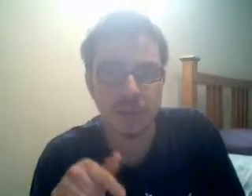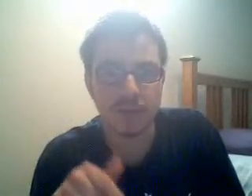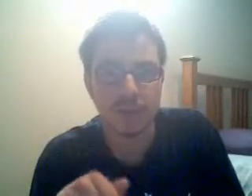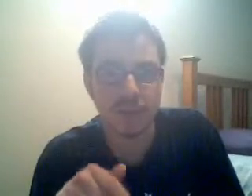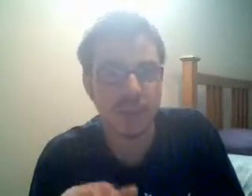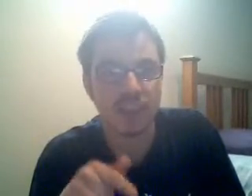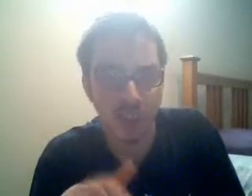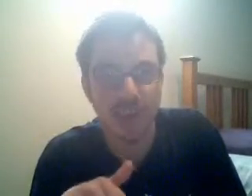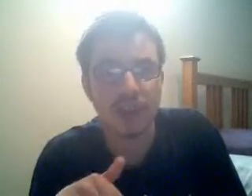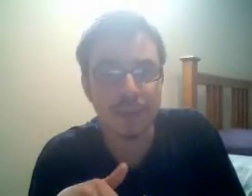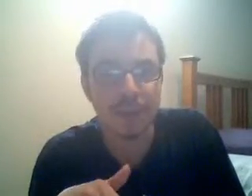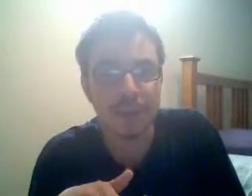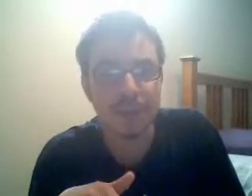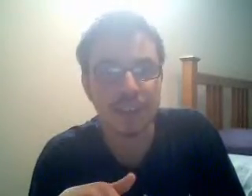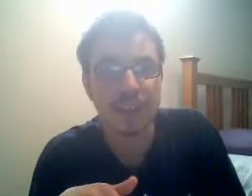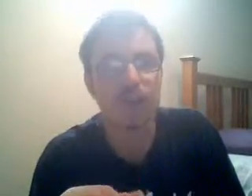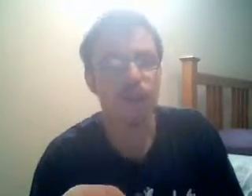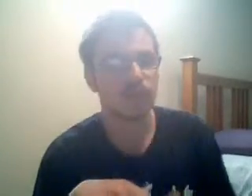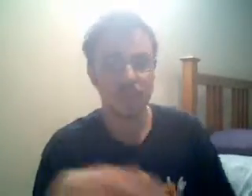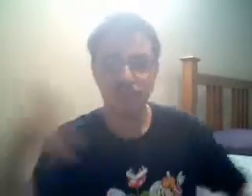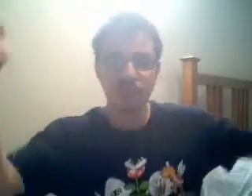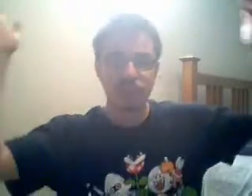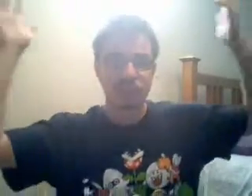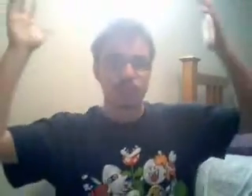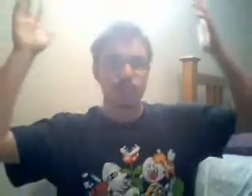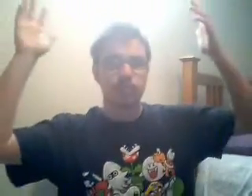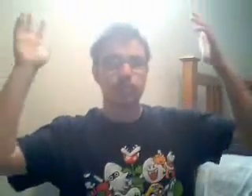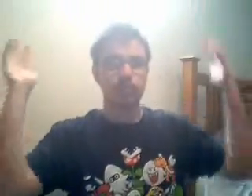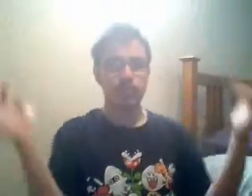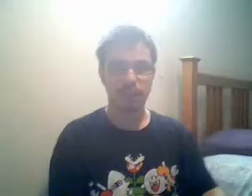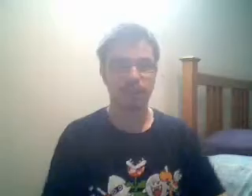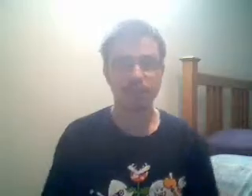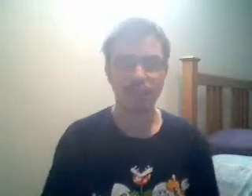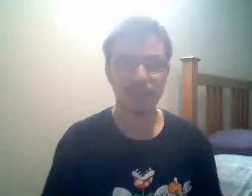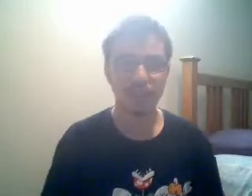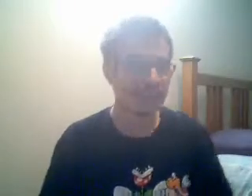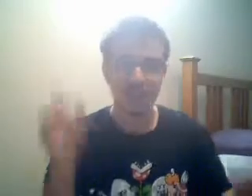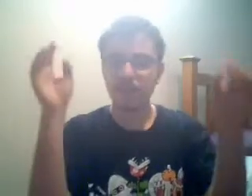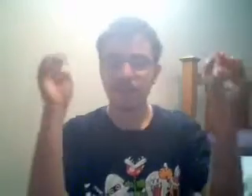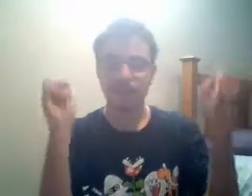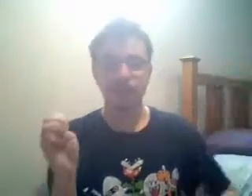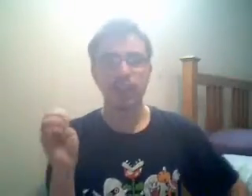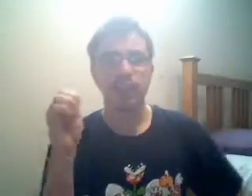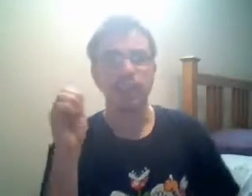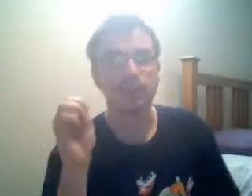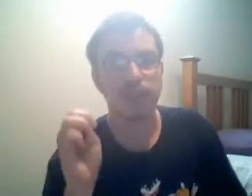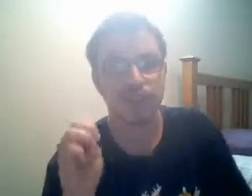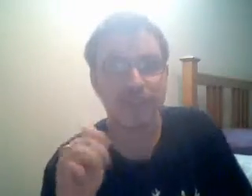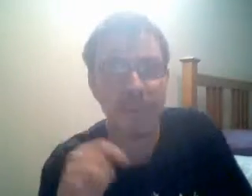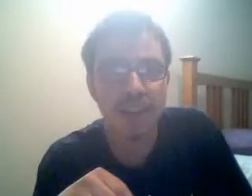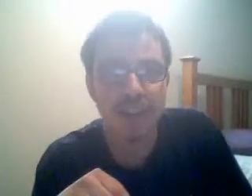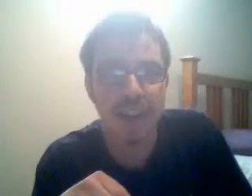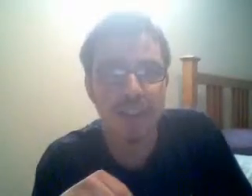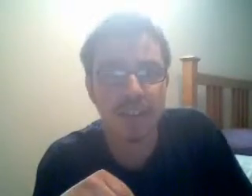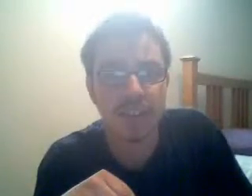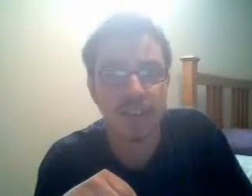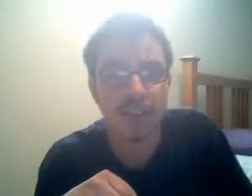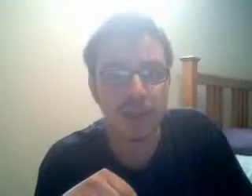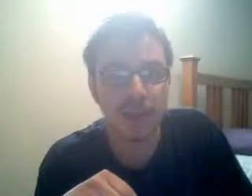Game 1 channel. Comments. Of what videos I should watch on the internet. Any videos. And I'll give a FaceCam version of my